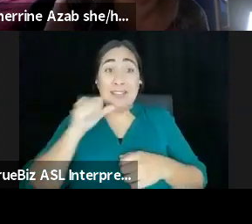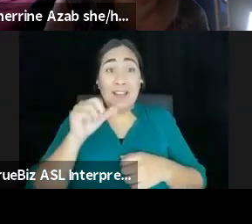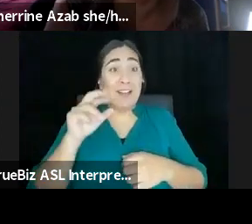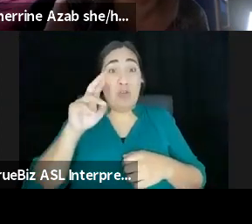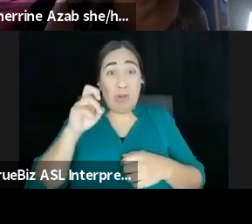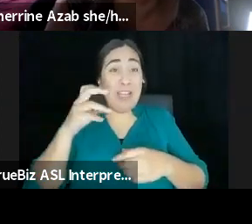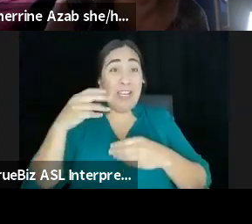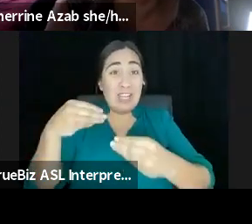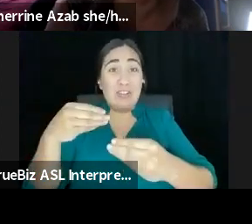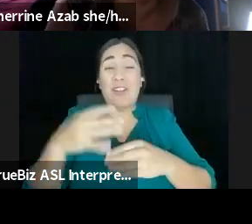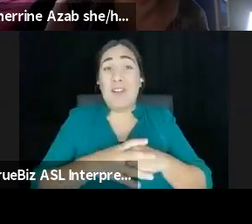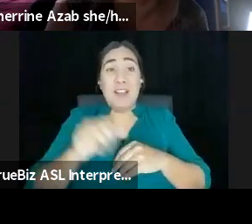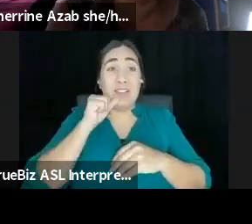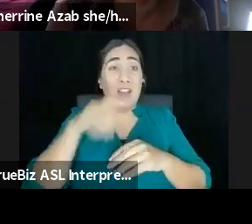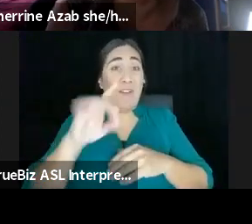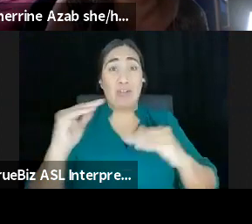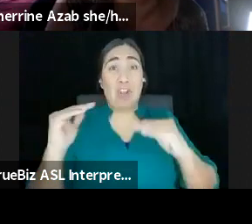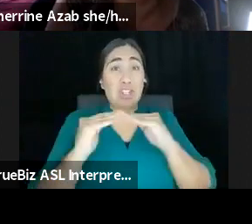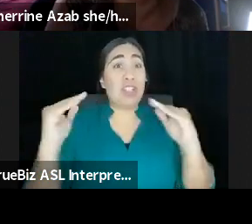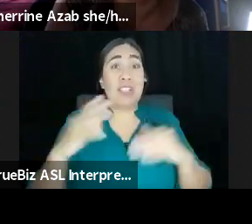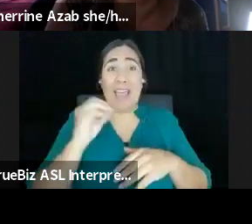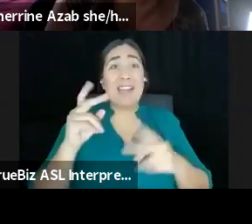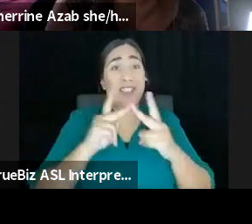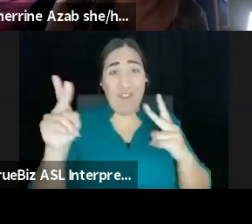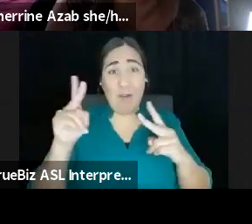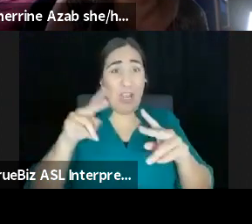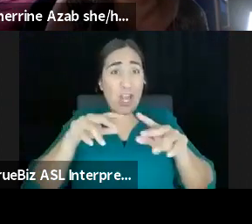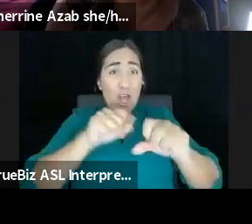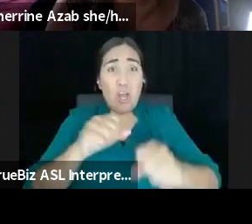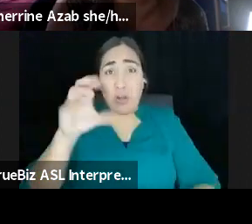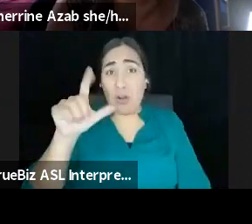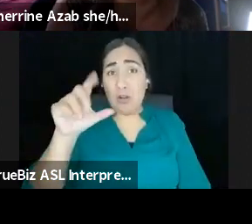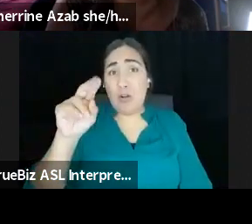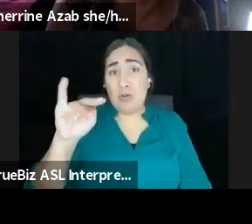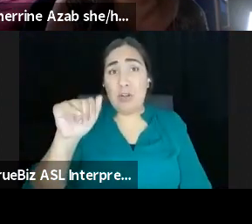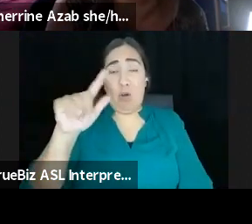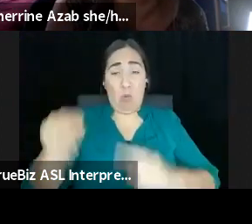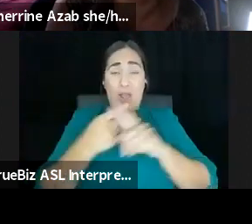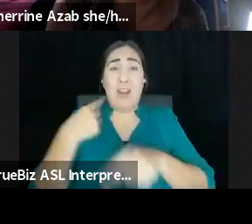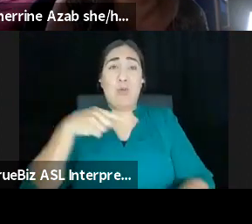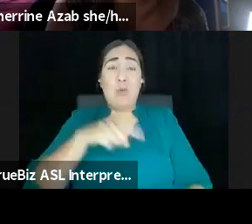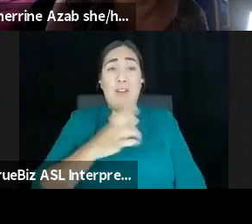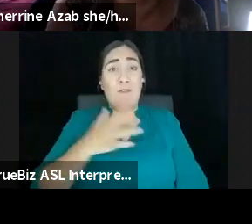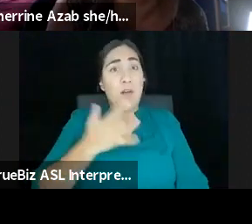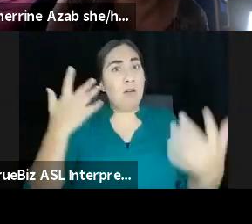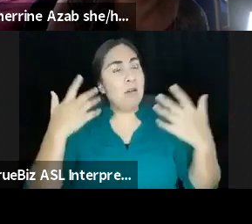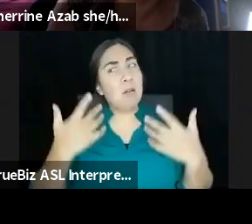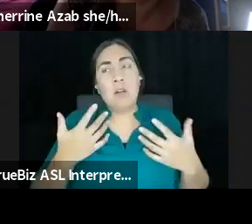So like, whenever we have these conversations, we hit those walls of frustration. It's like, yes, let's diversify our boards. That's